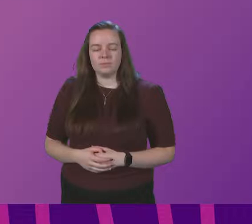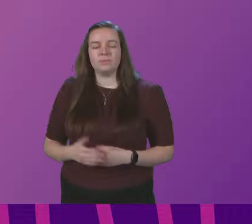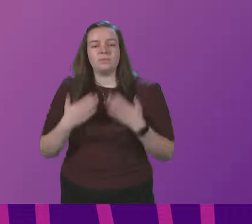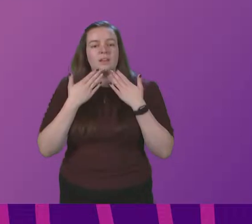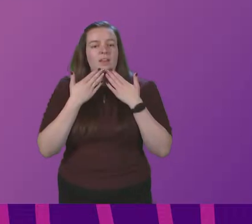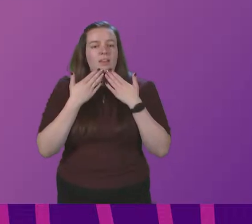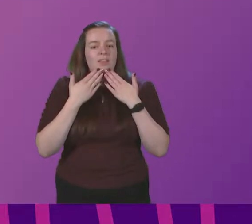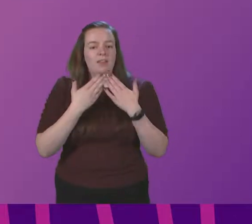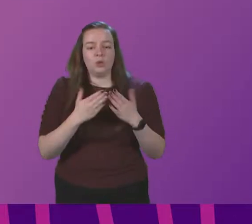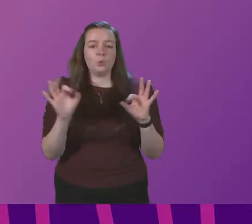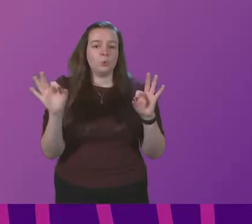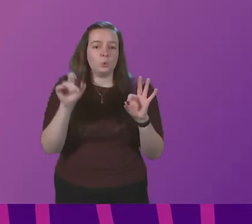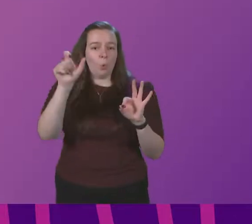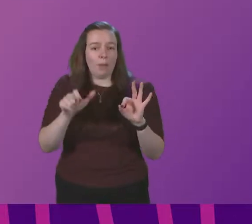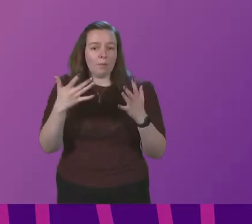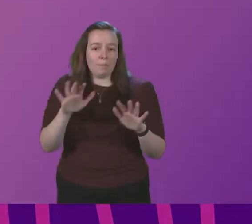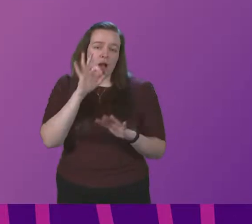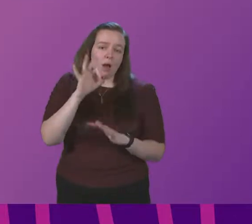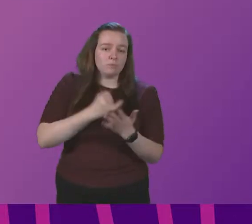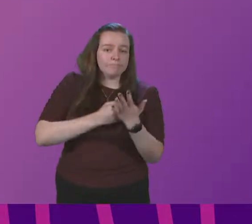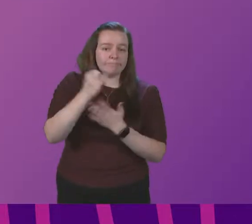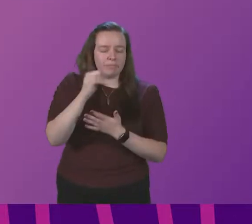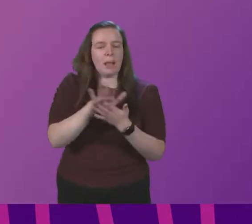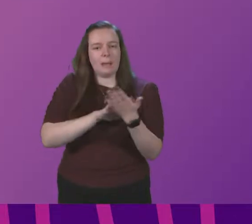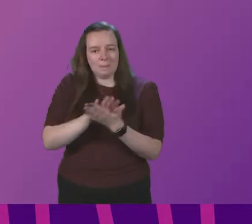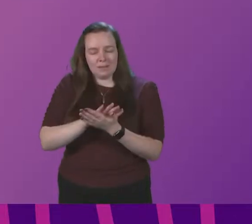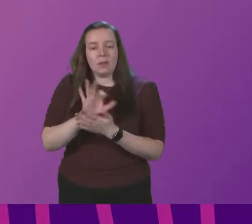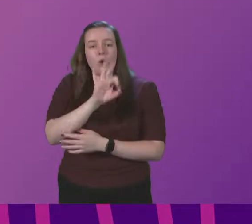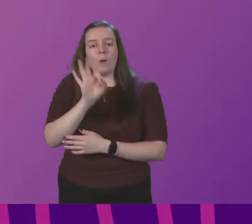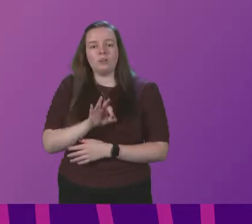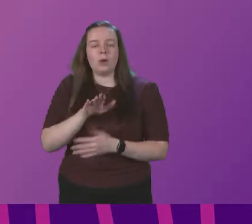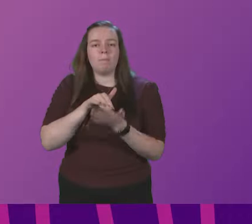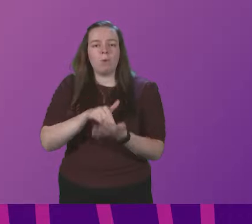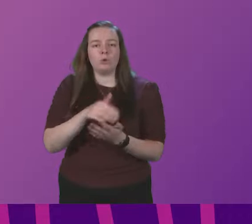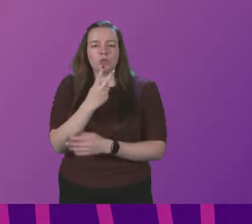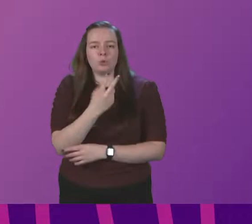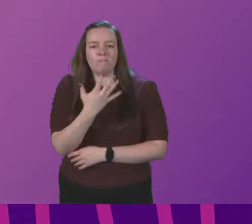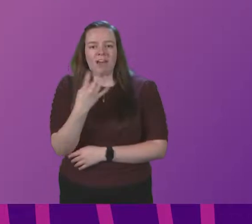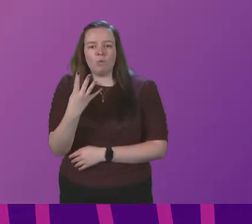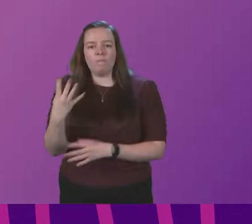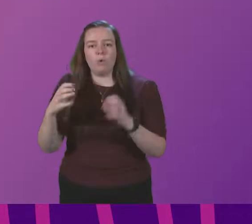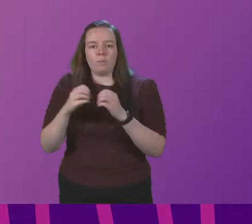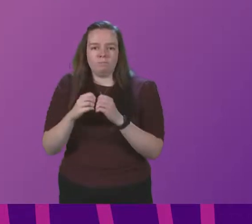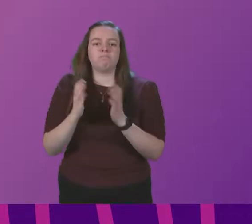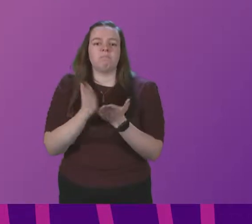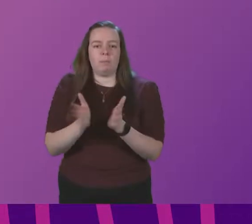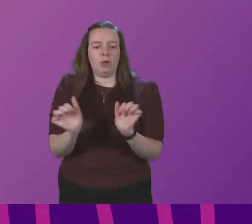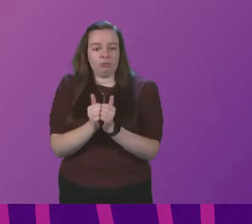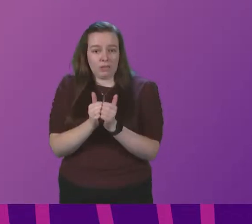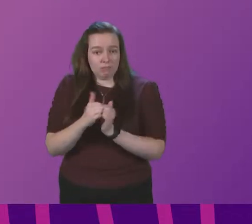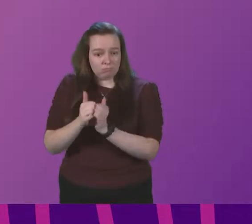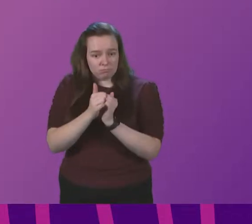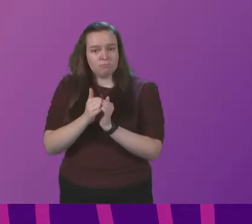Thank you. No member has asked to speak against the motion. Therefore, the question is that motion 2544 be agreed. Are we all agreed?